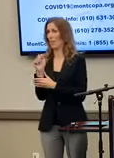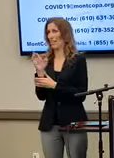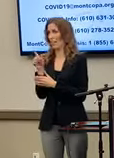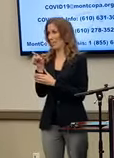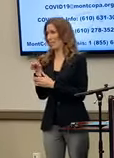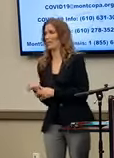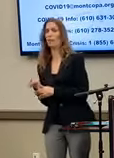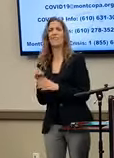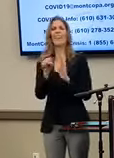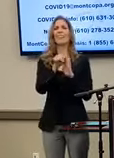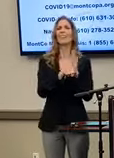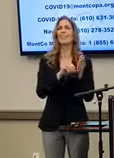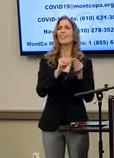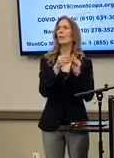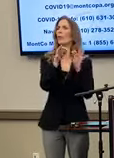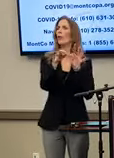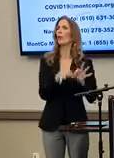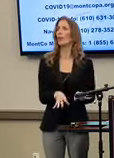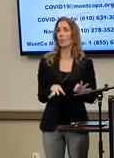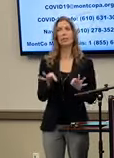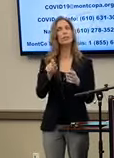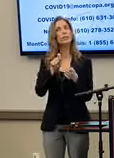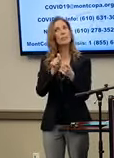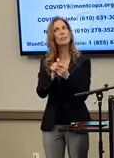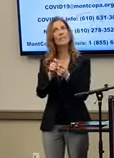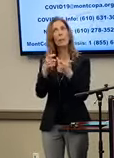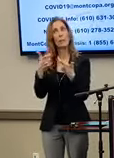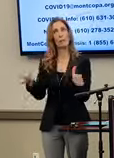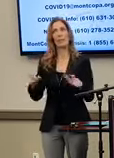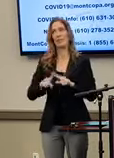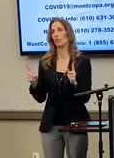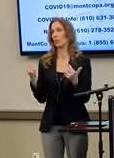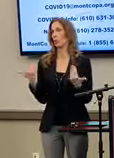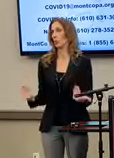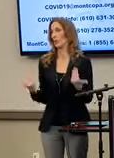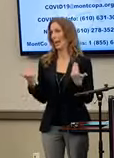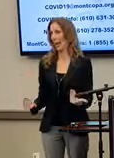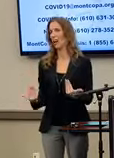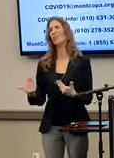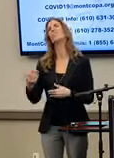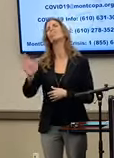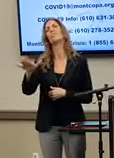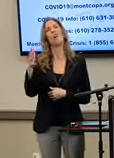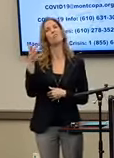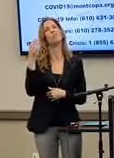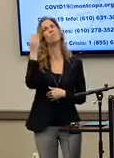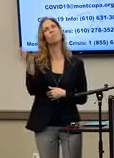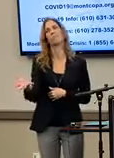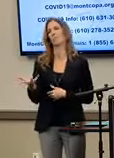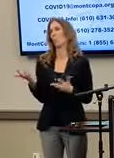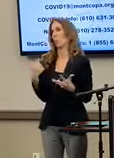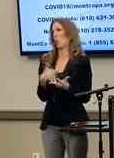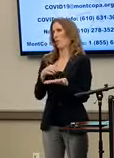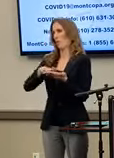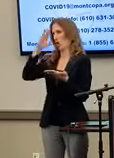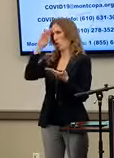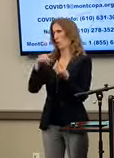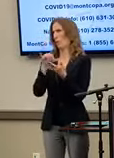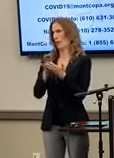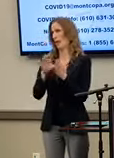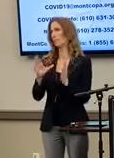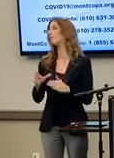and the state's numbers of cases. And it got particularly big today, and so let me just tell you what we have learned on that.